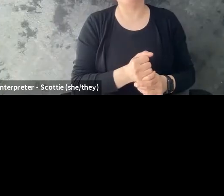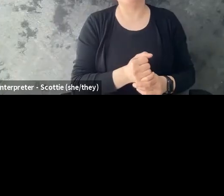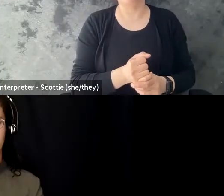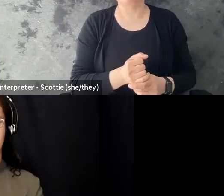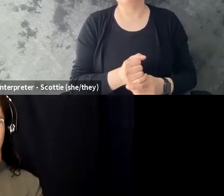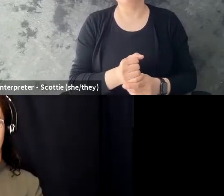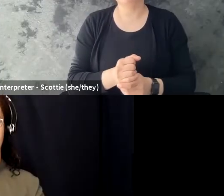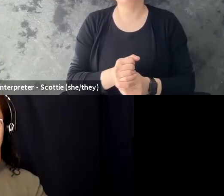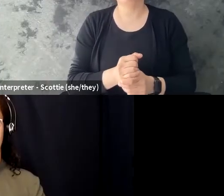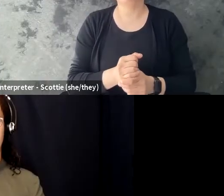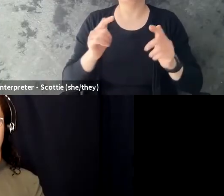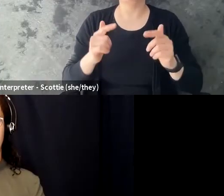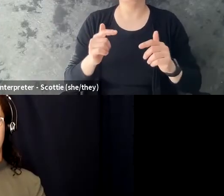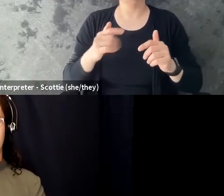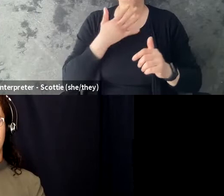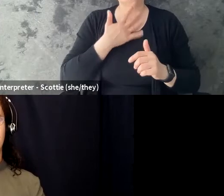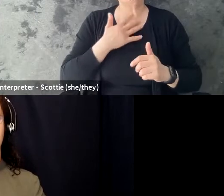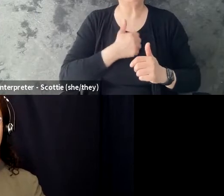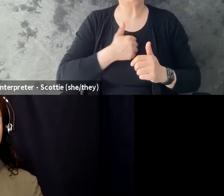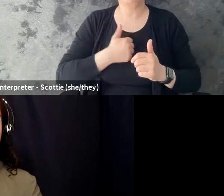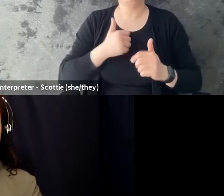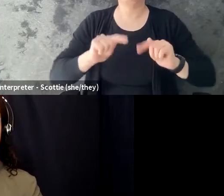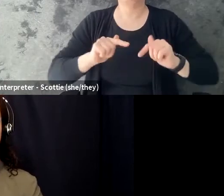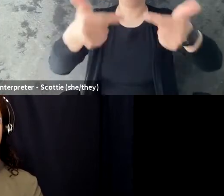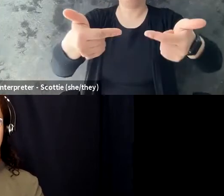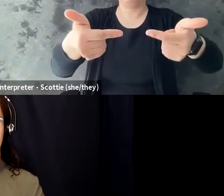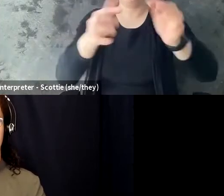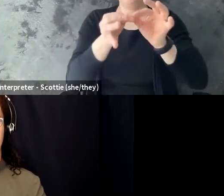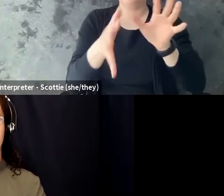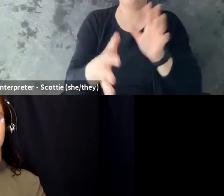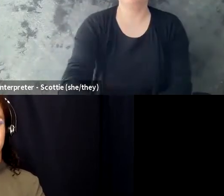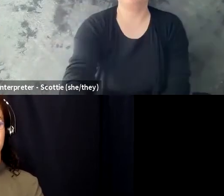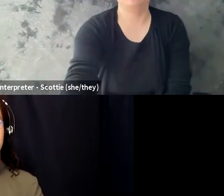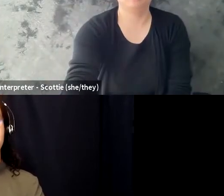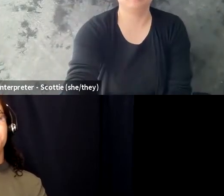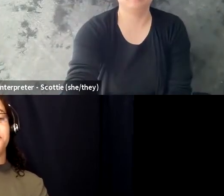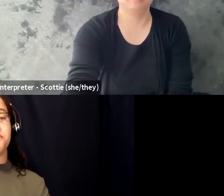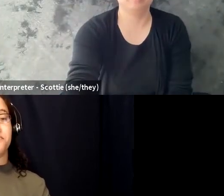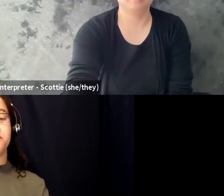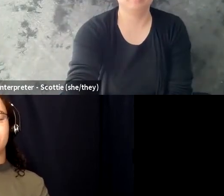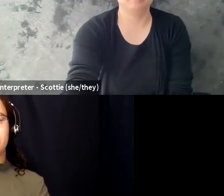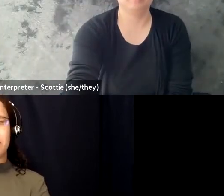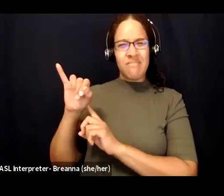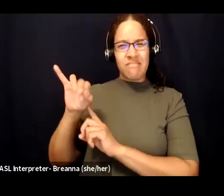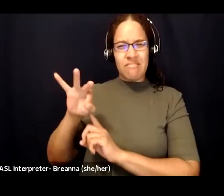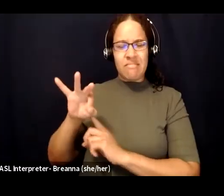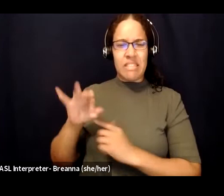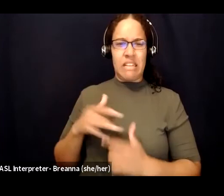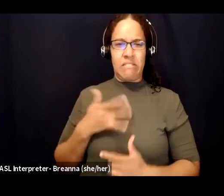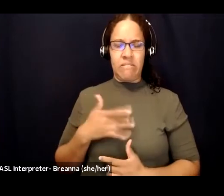I'm so sorry about my throat, everyone. Okay, so if you're feeling hesitant, if you fear being